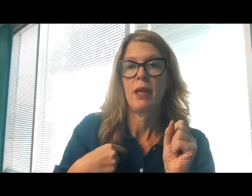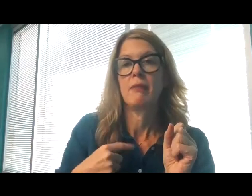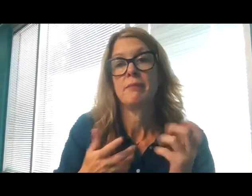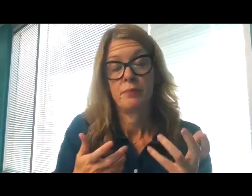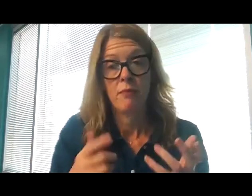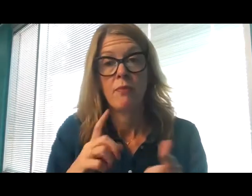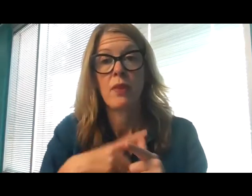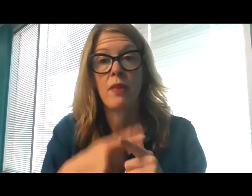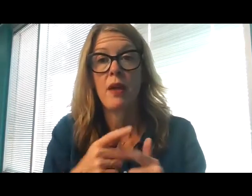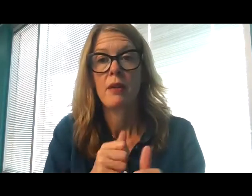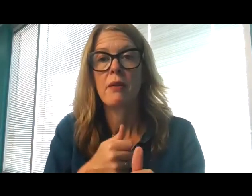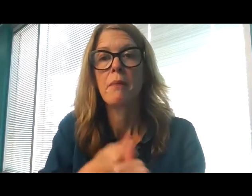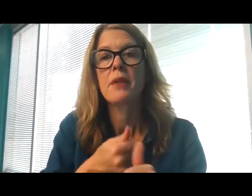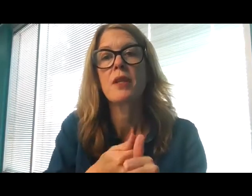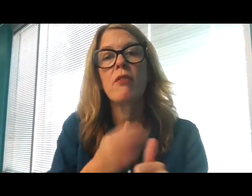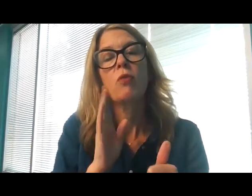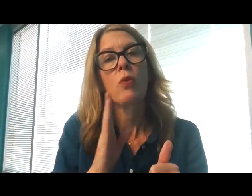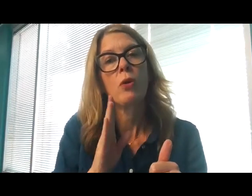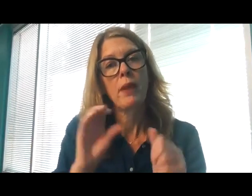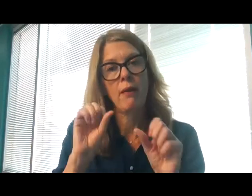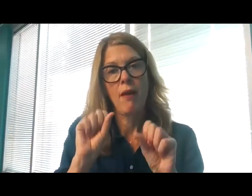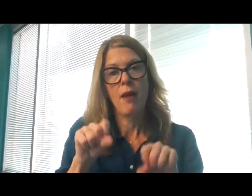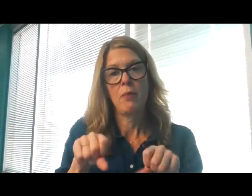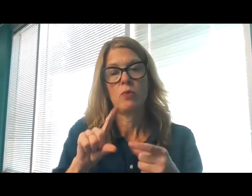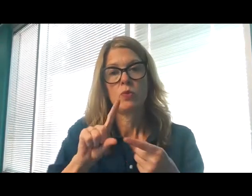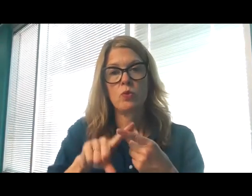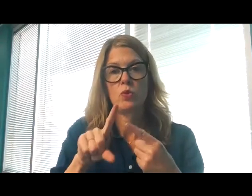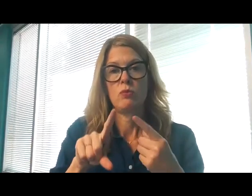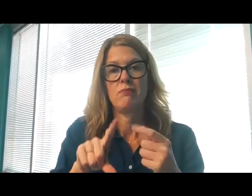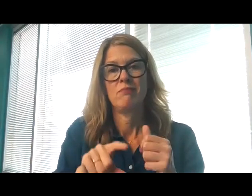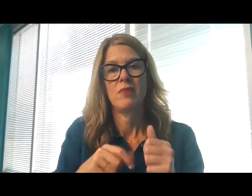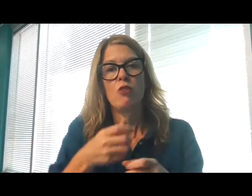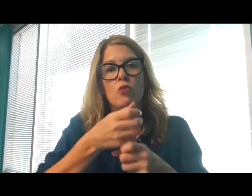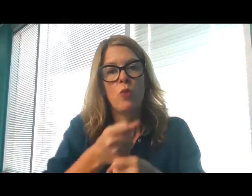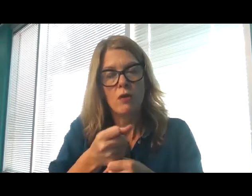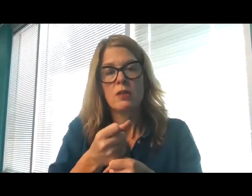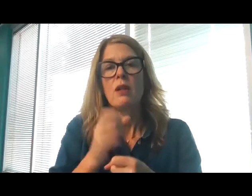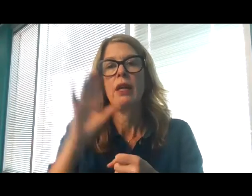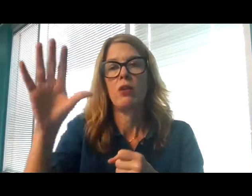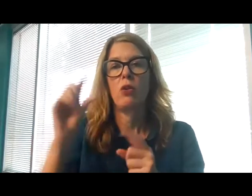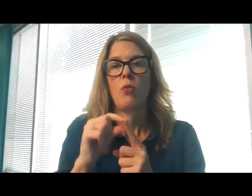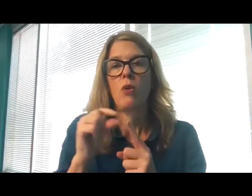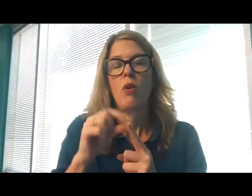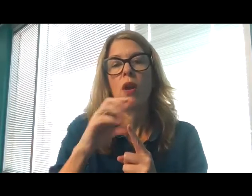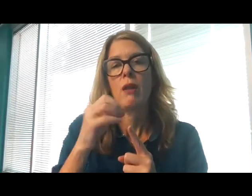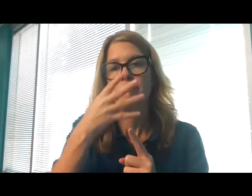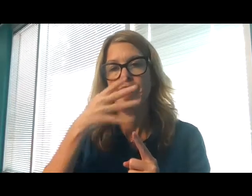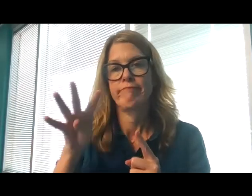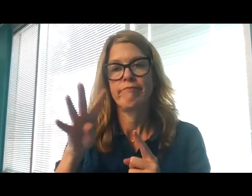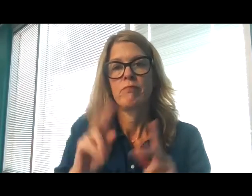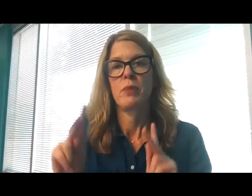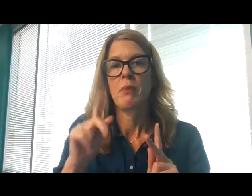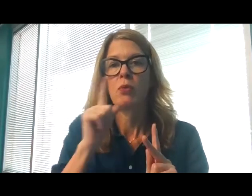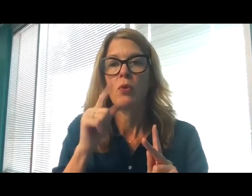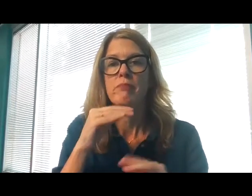have a word for those who taunt me, because I trust in your words. Do not take the word of truth out of my